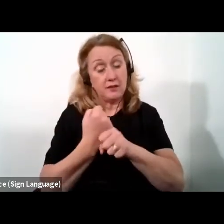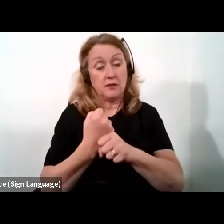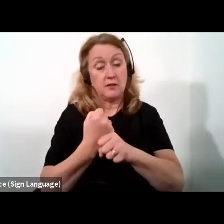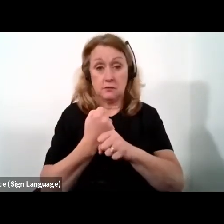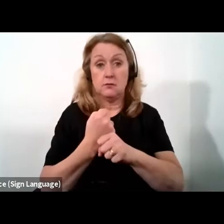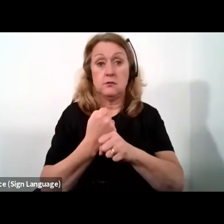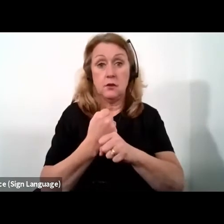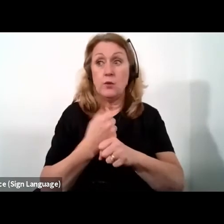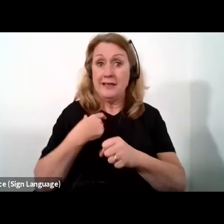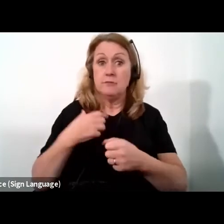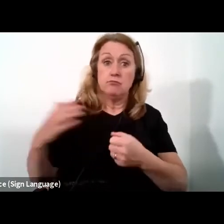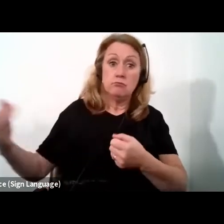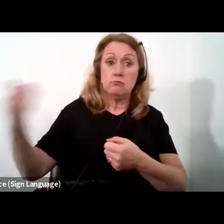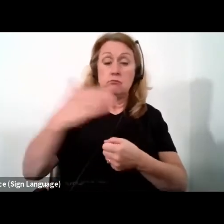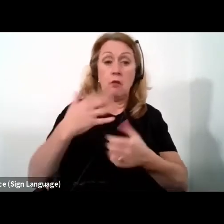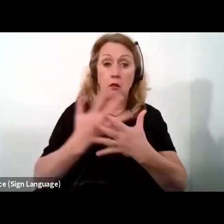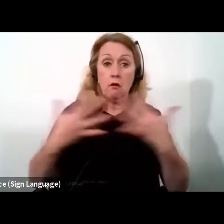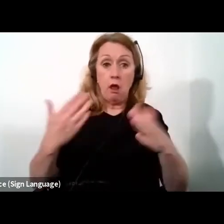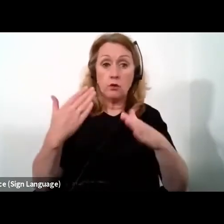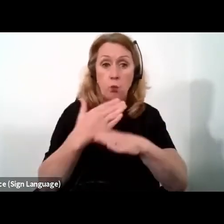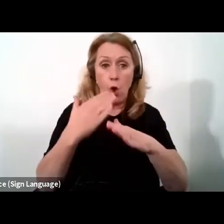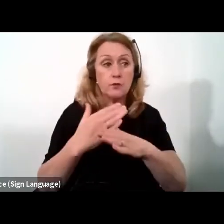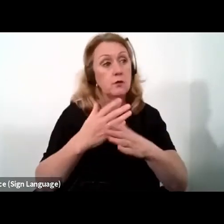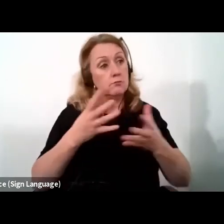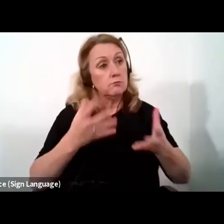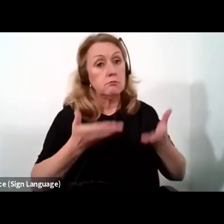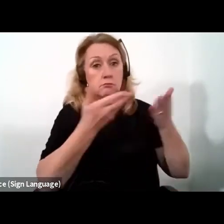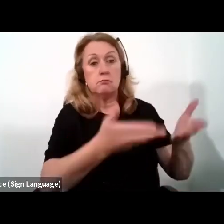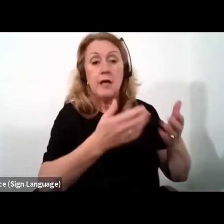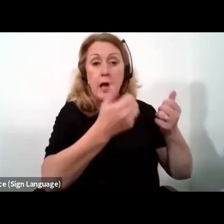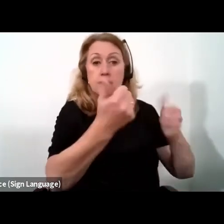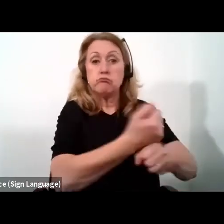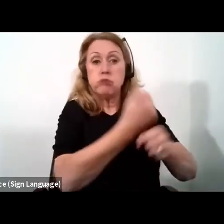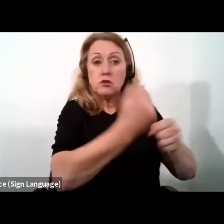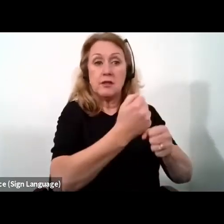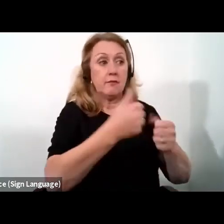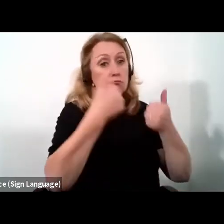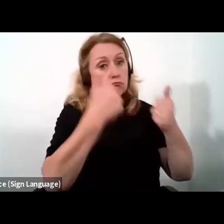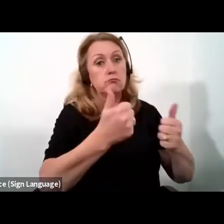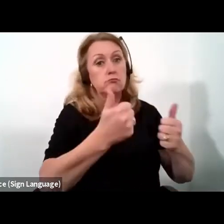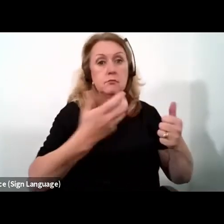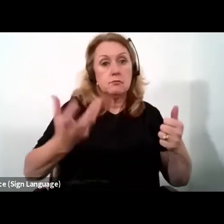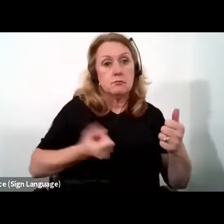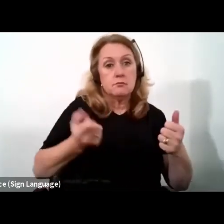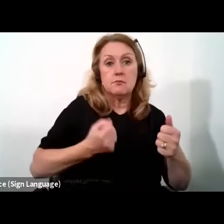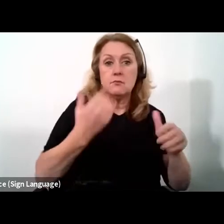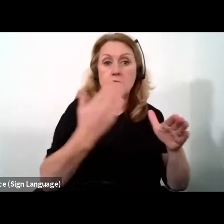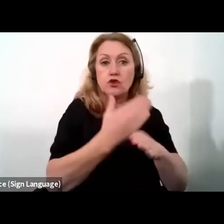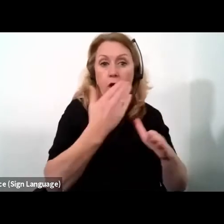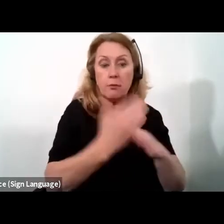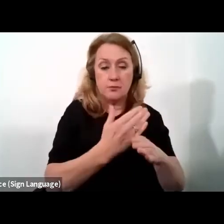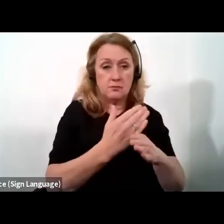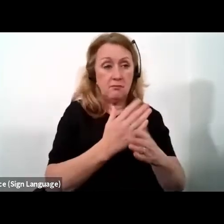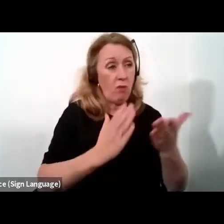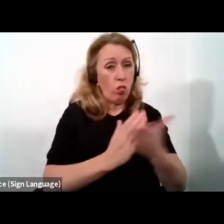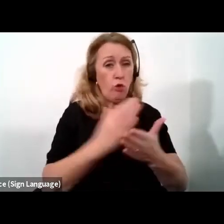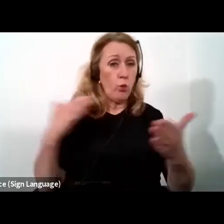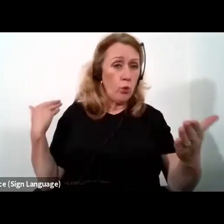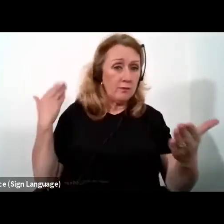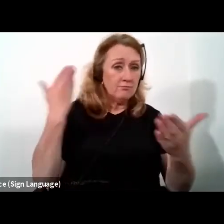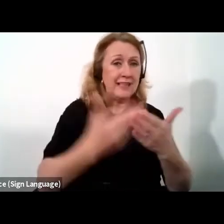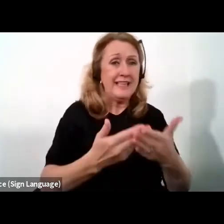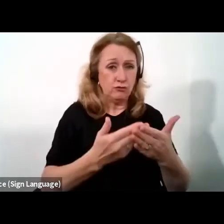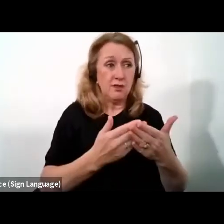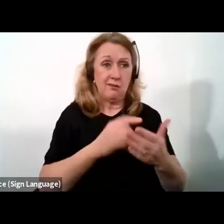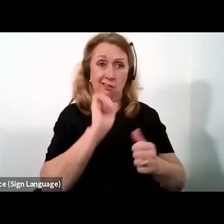swathes of workers and places them into productive and decent-paying jobs. Throughout history, this exact